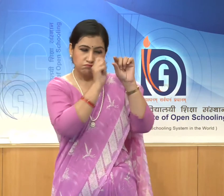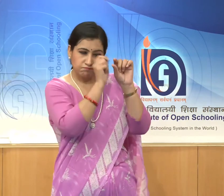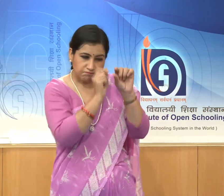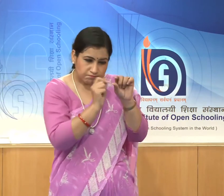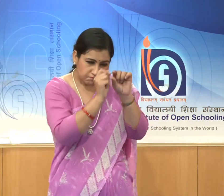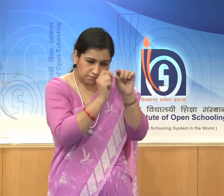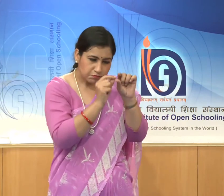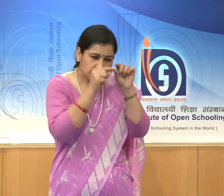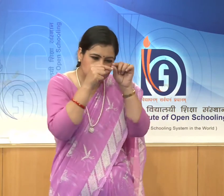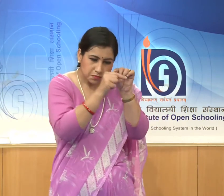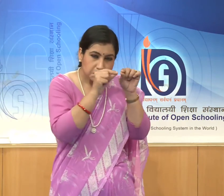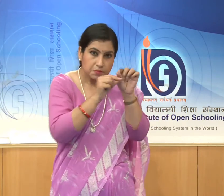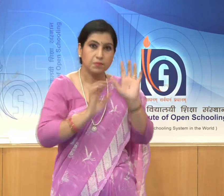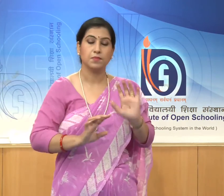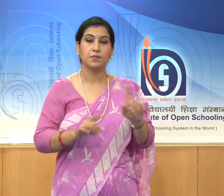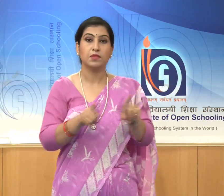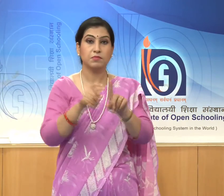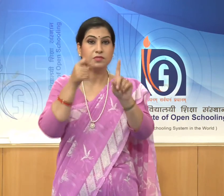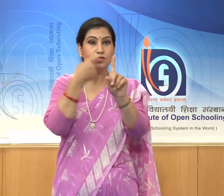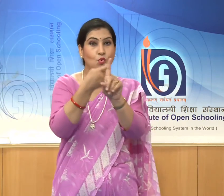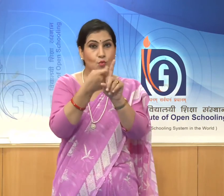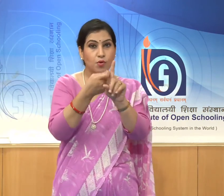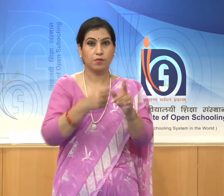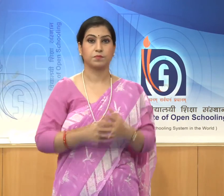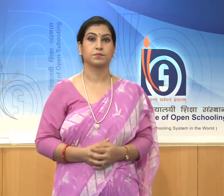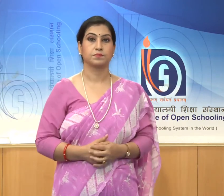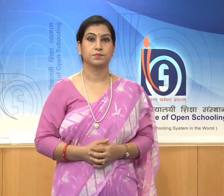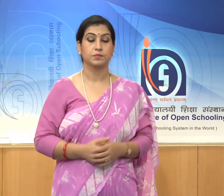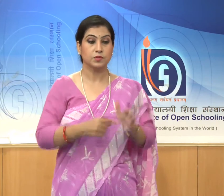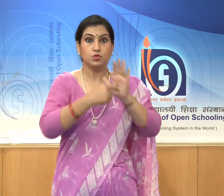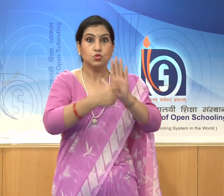of the stone shows the mastery